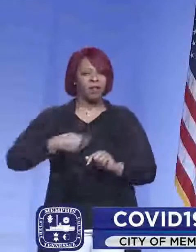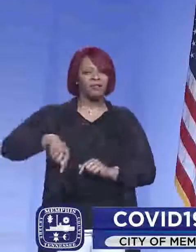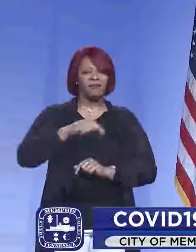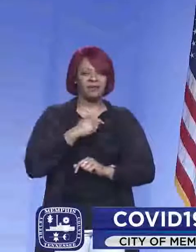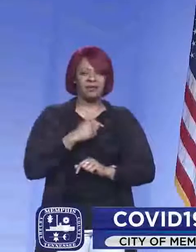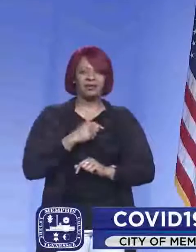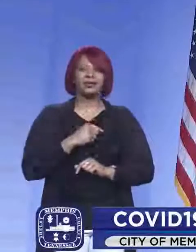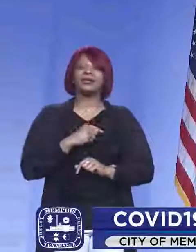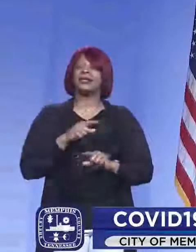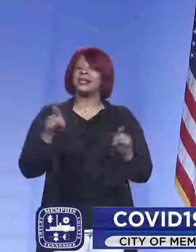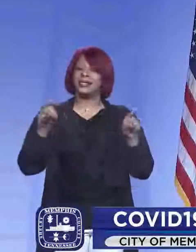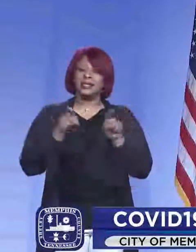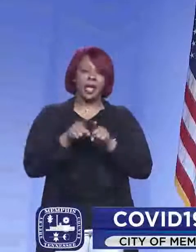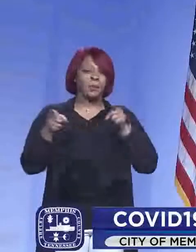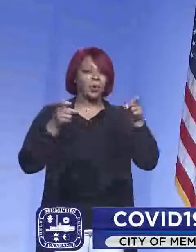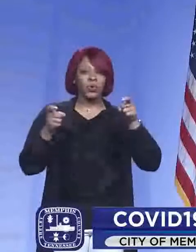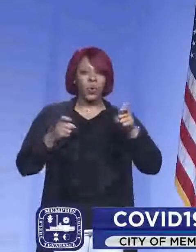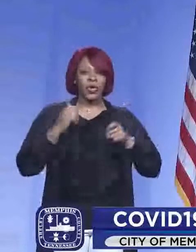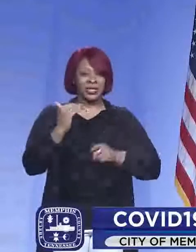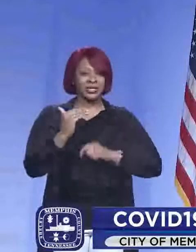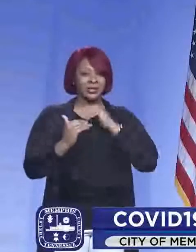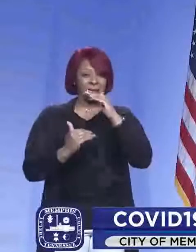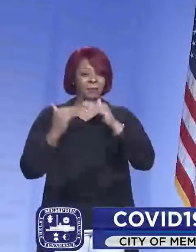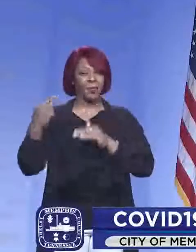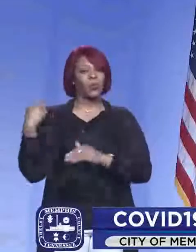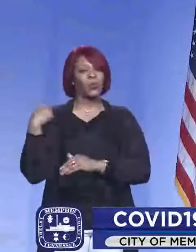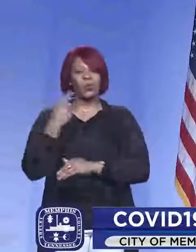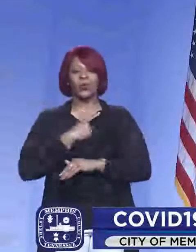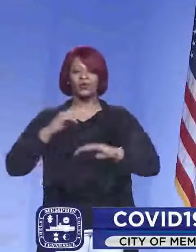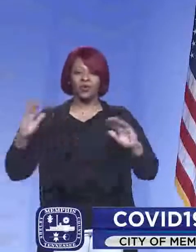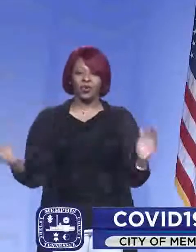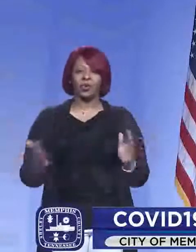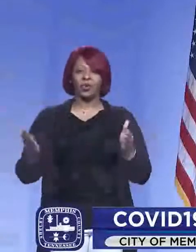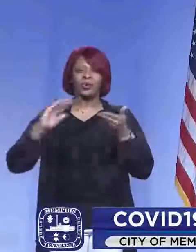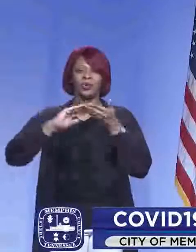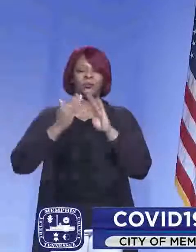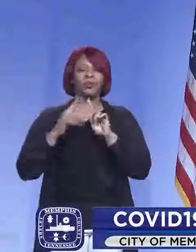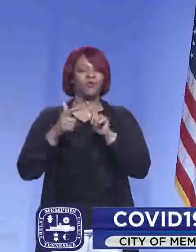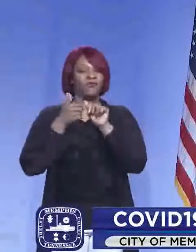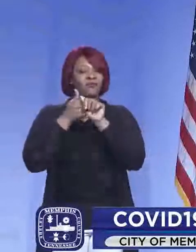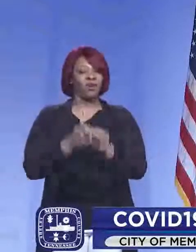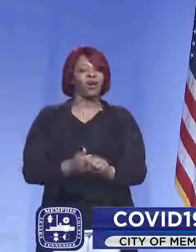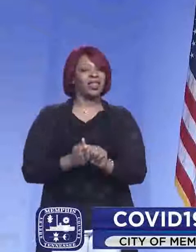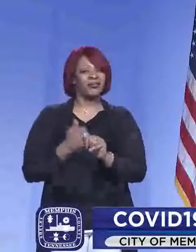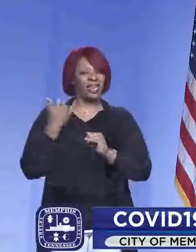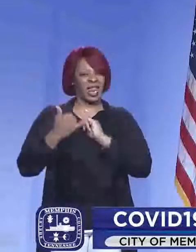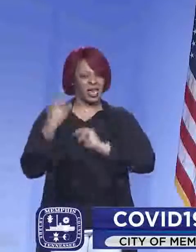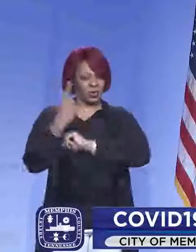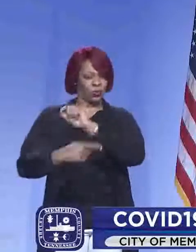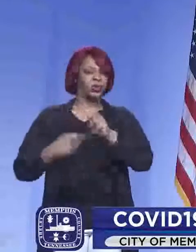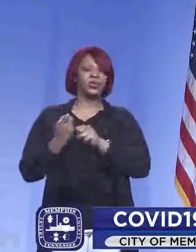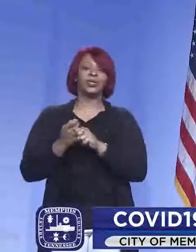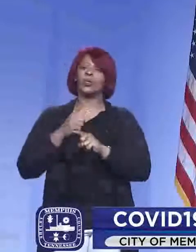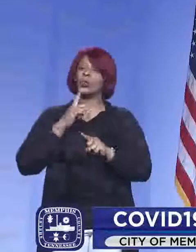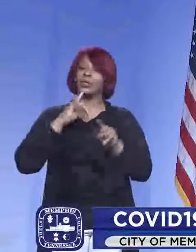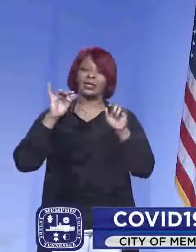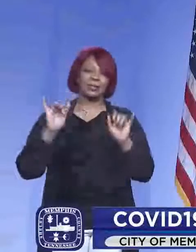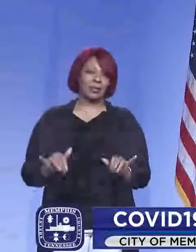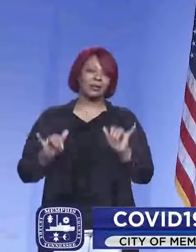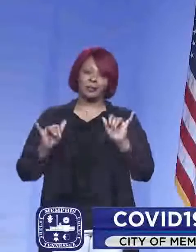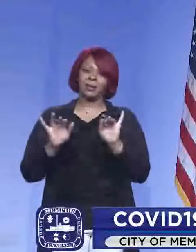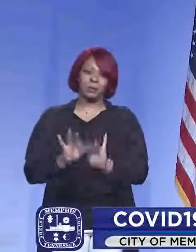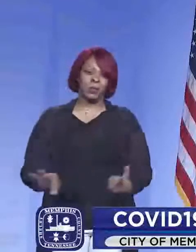the same control measures that we've been encouraging the community to follow for the past year remain important.